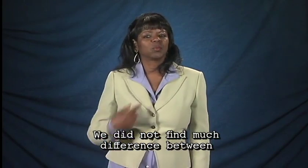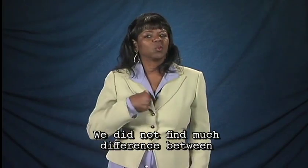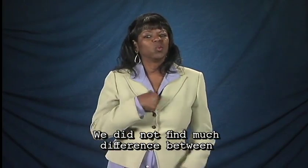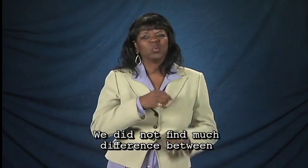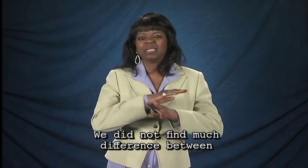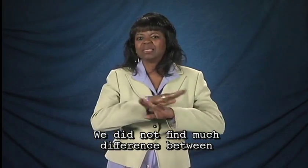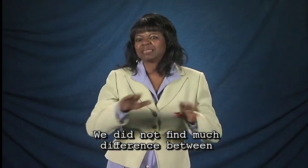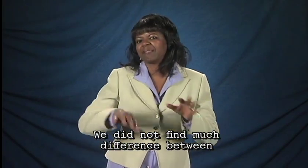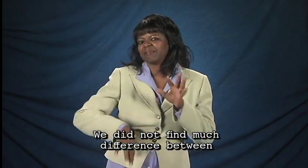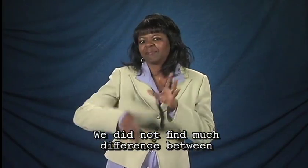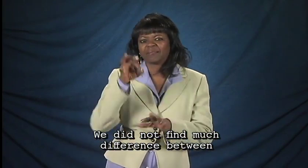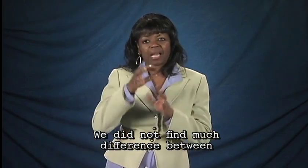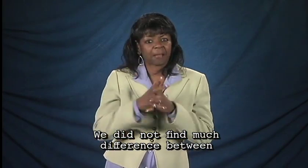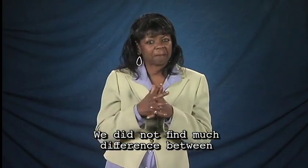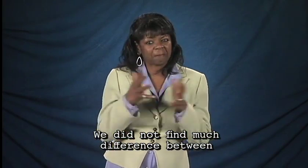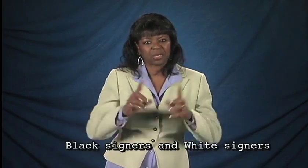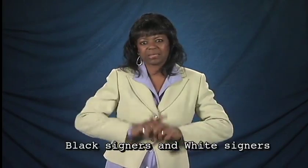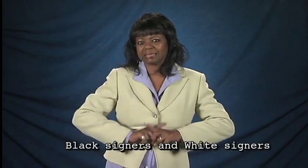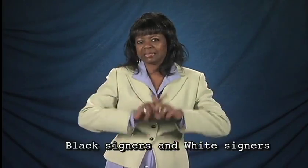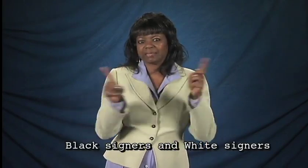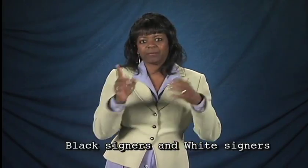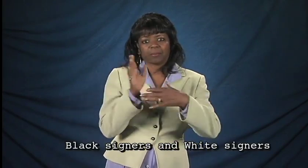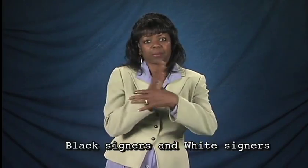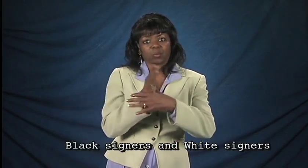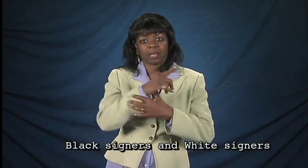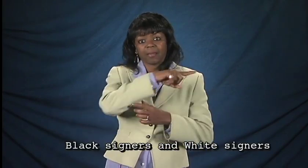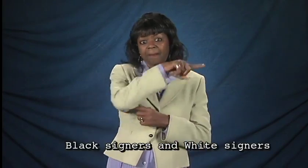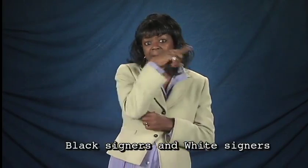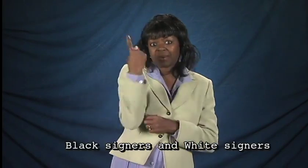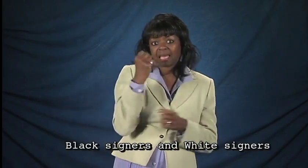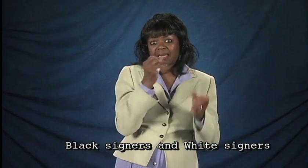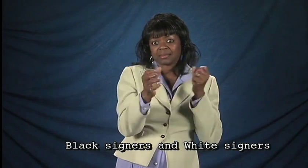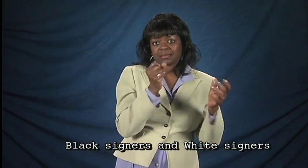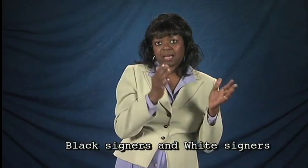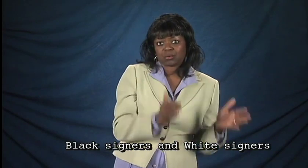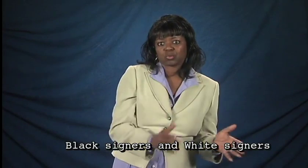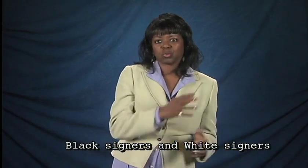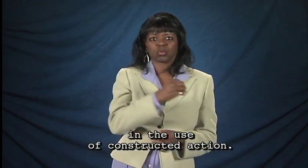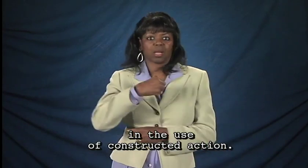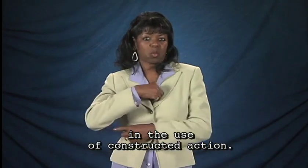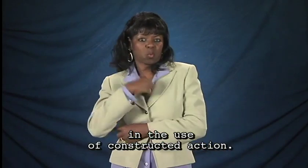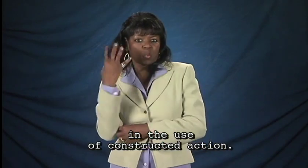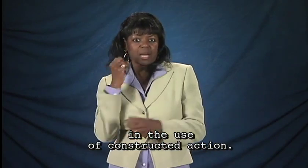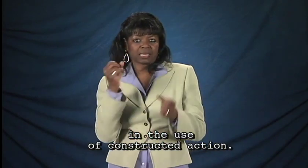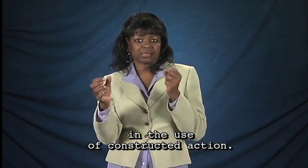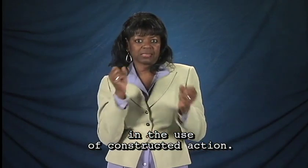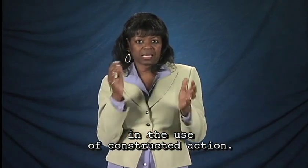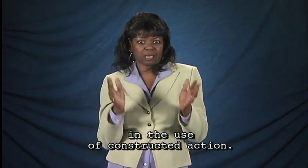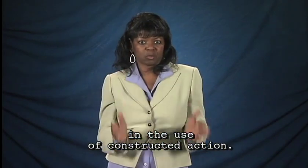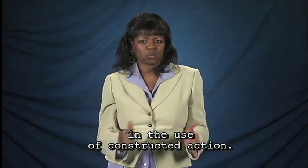We did not find much difference between black signers and white signers in the use of constructed action.